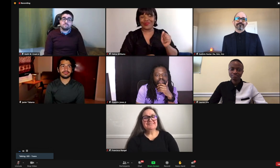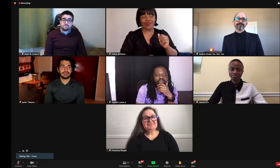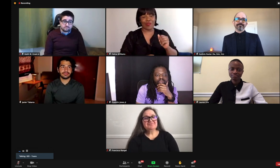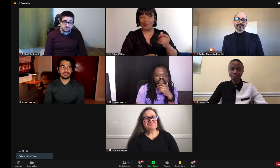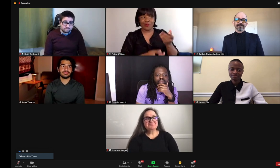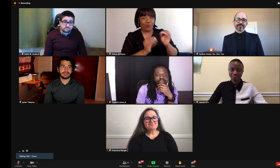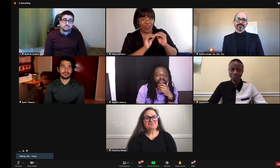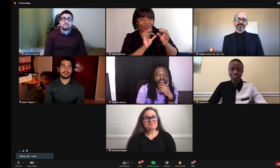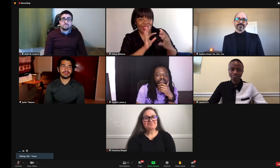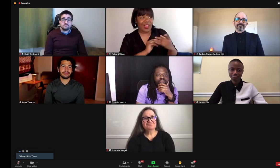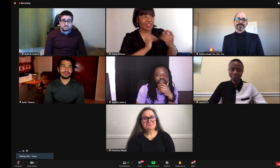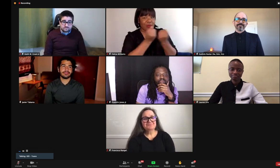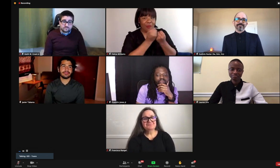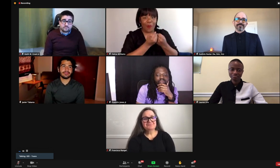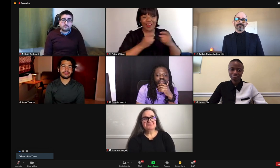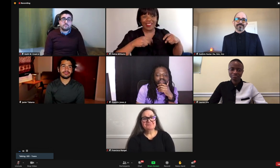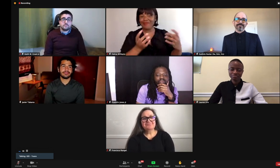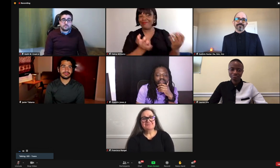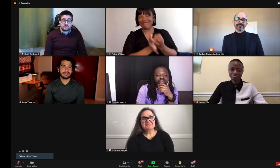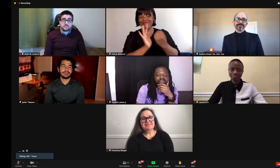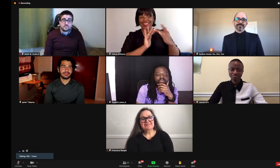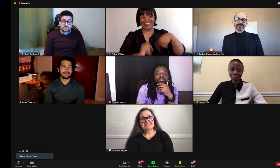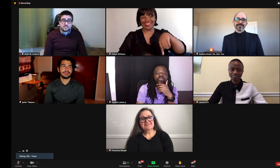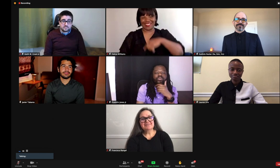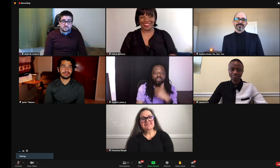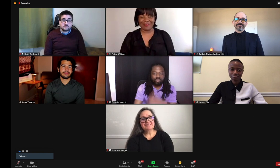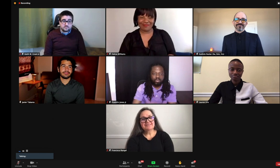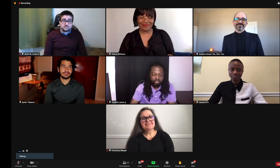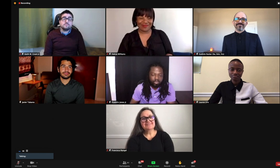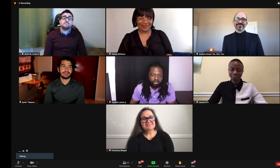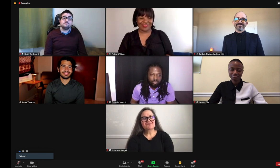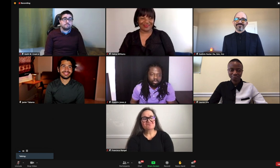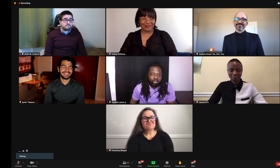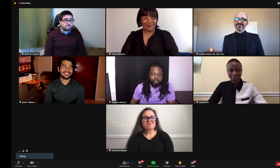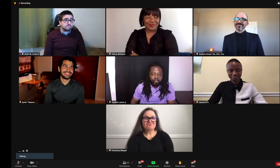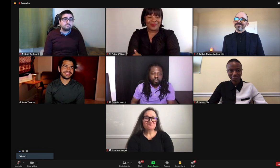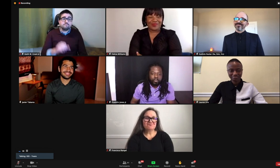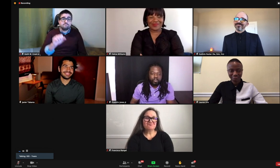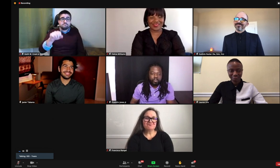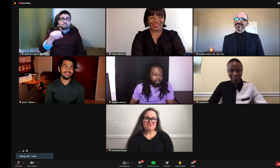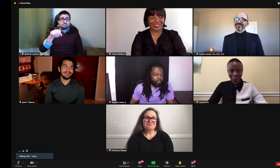their experiences haven't been represented, share feedback, and help us improve the quality of women.